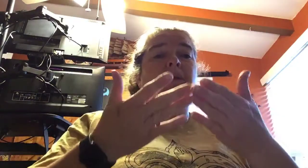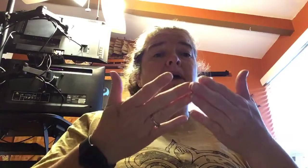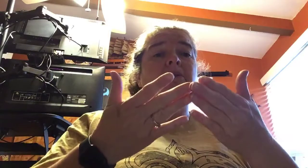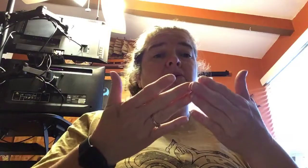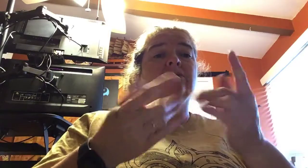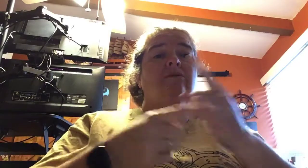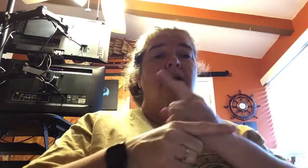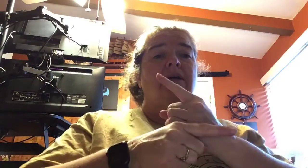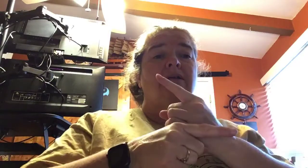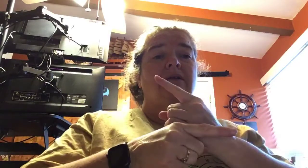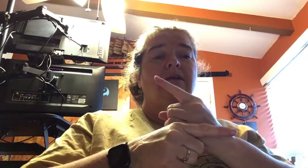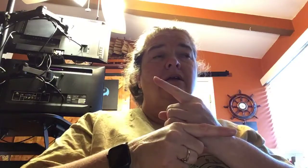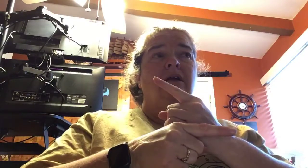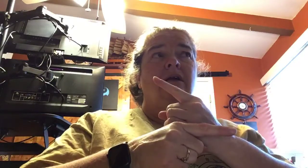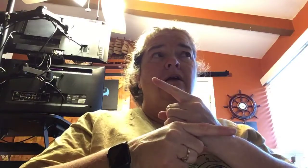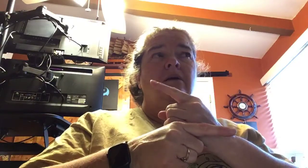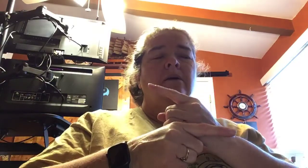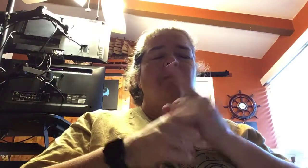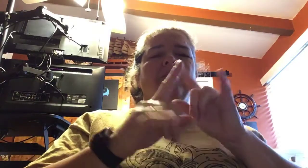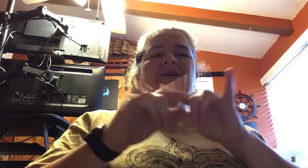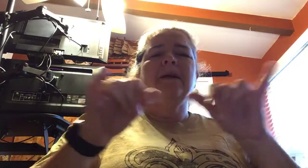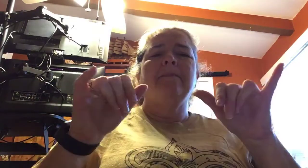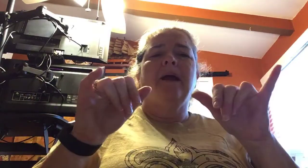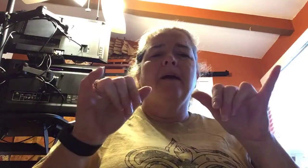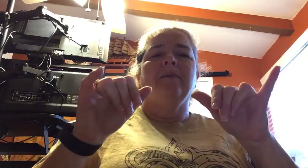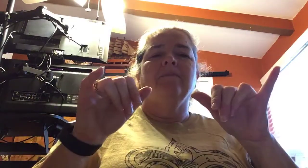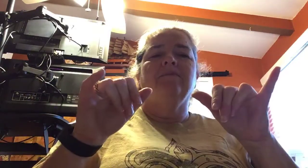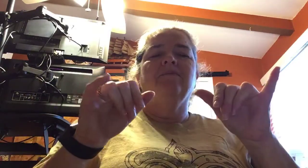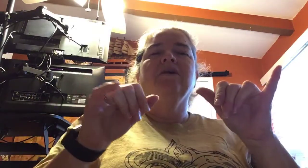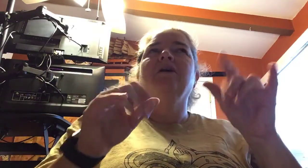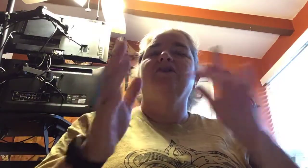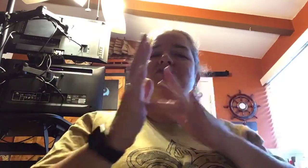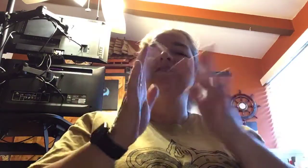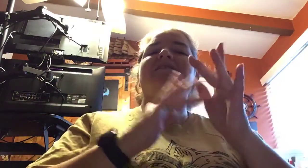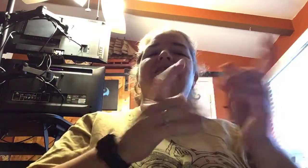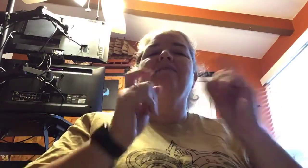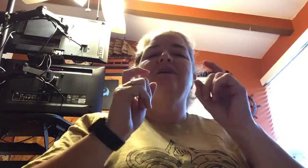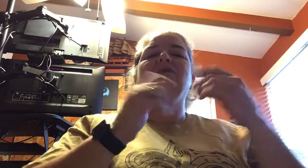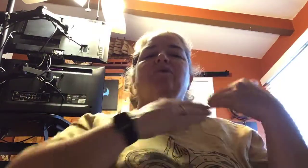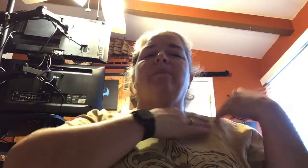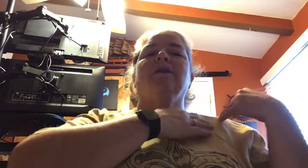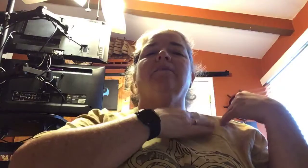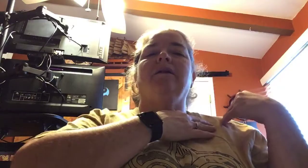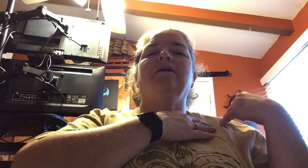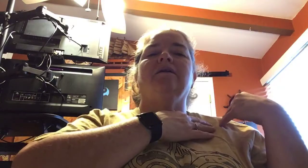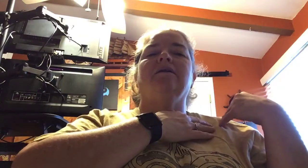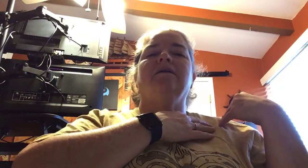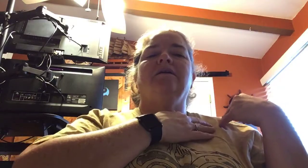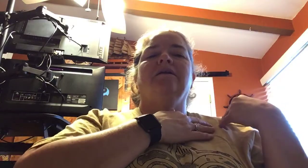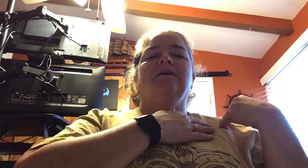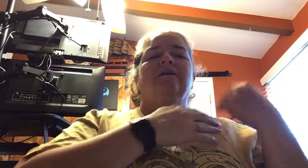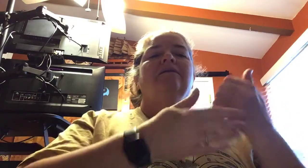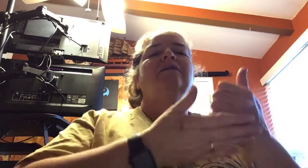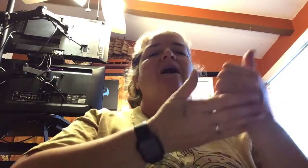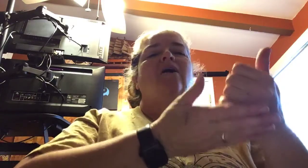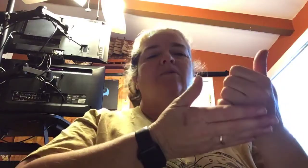Bible, right? But at same time, Jesus gives us the responsibility to help